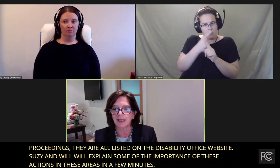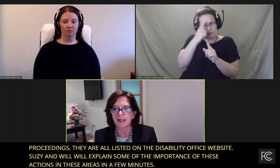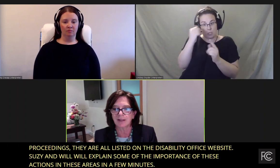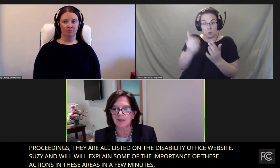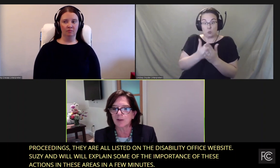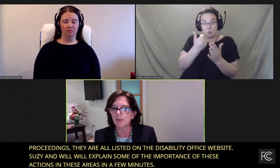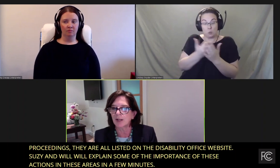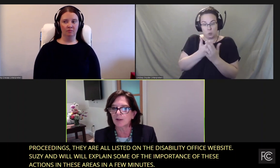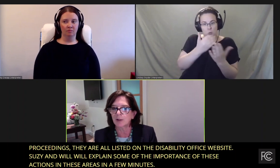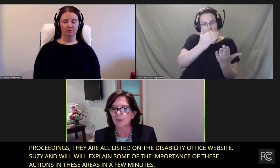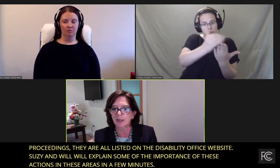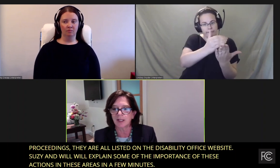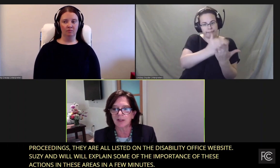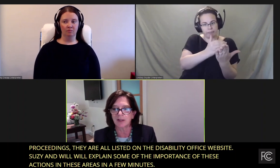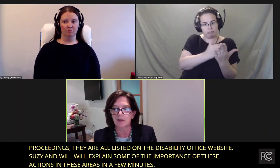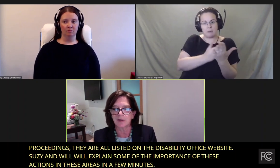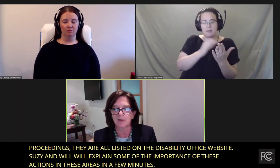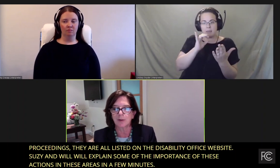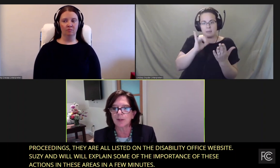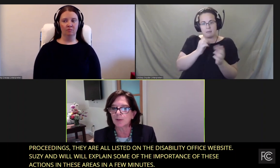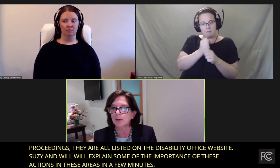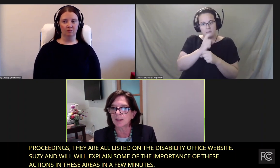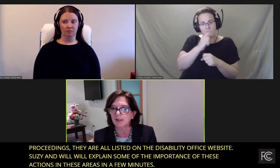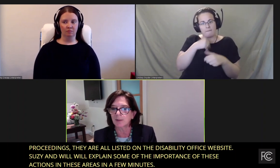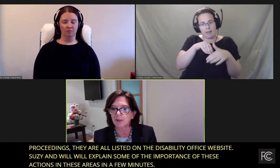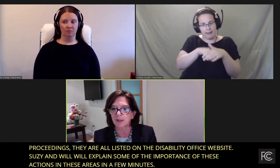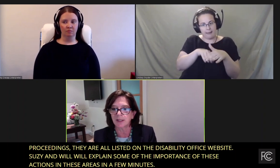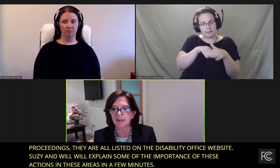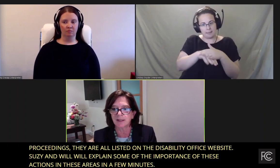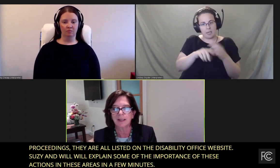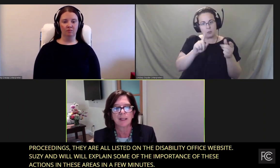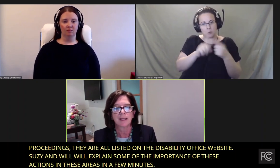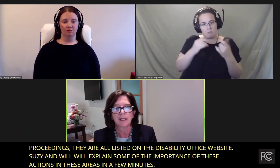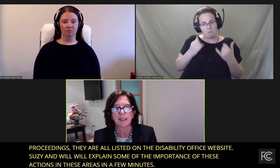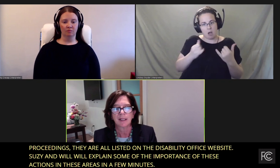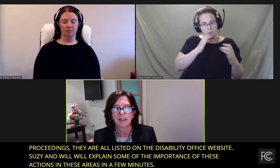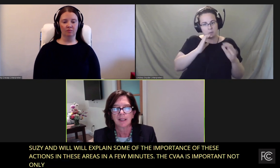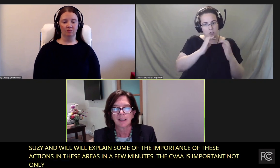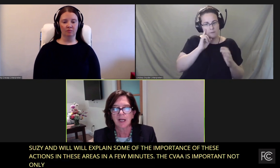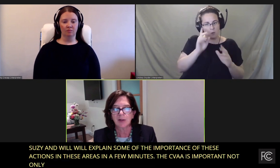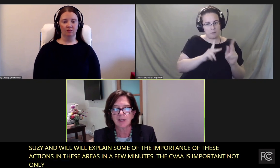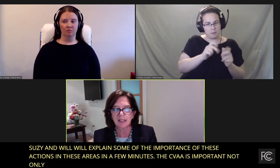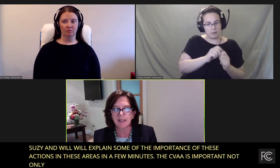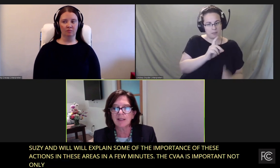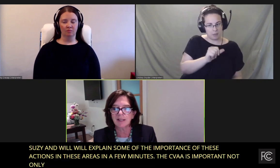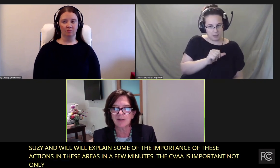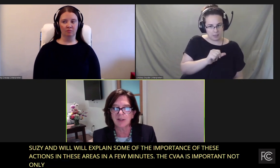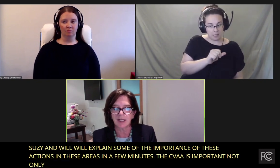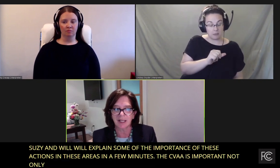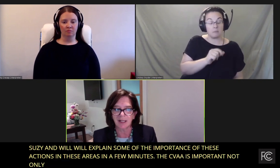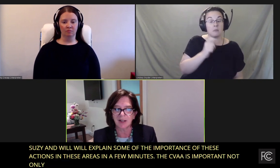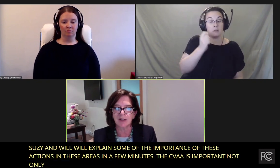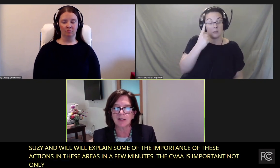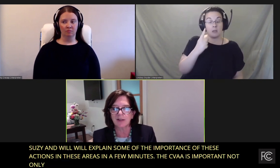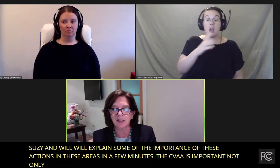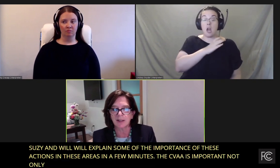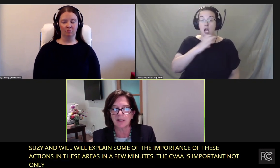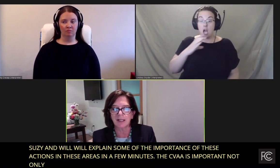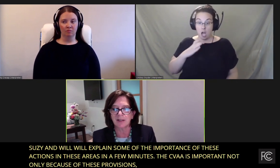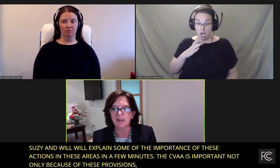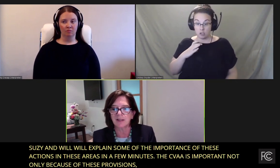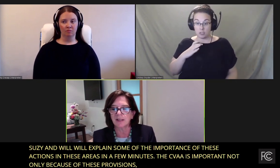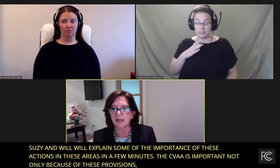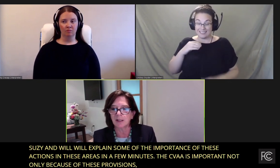ensuring access to modern communications for people with disabilities, Diane Congress and the CVA also